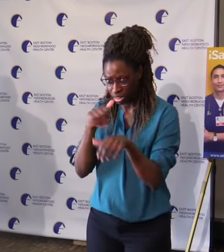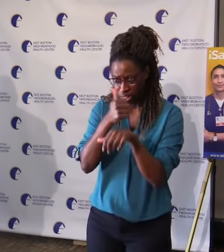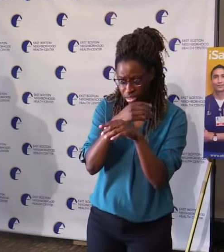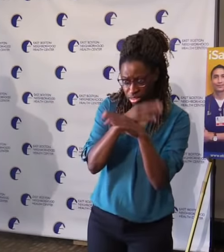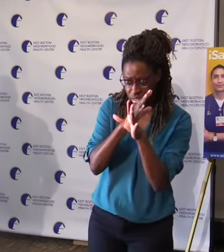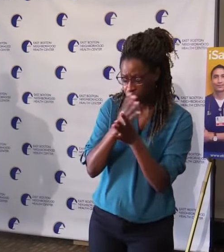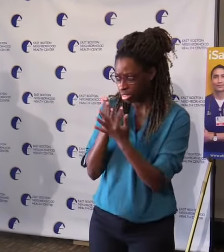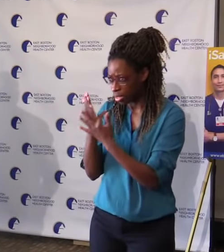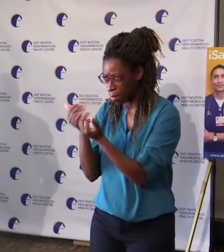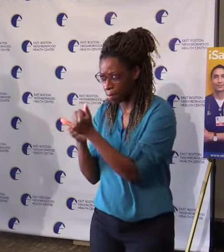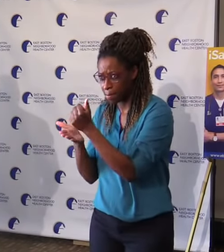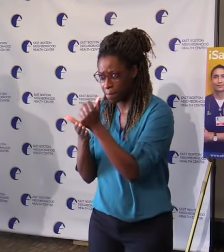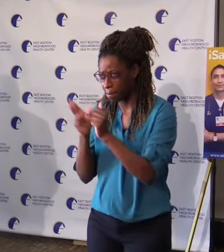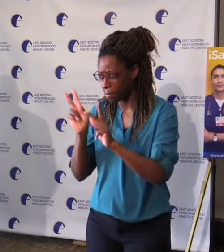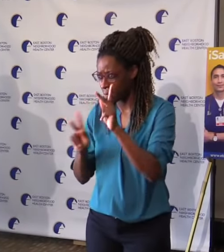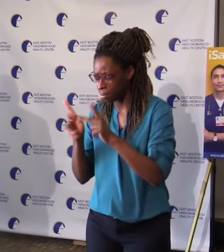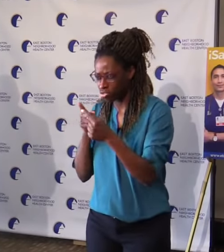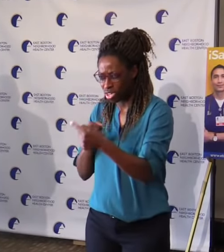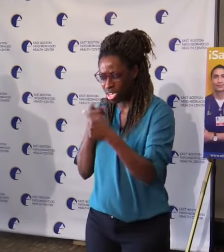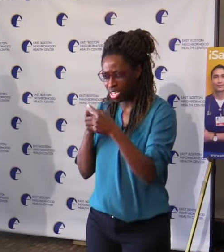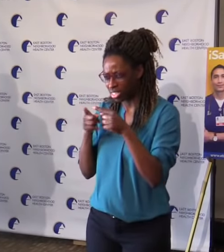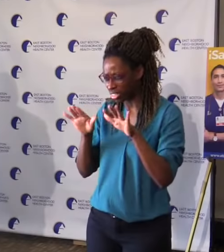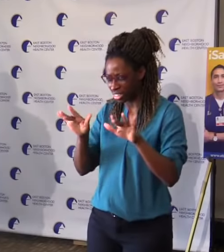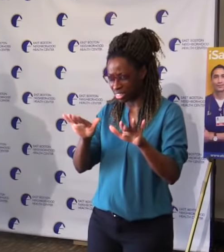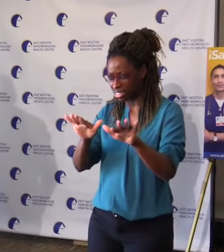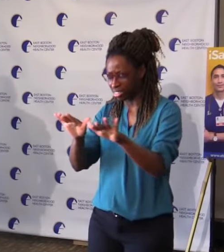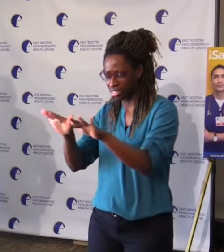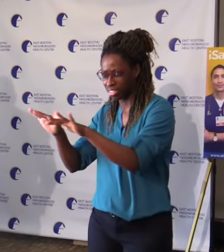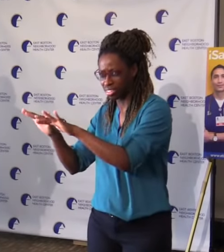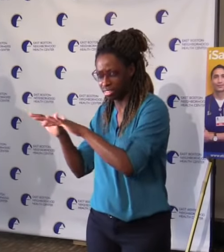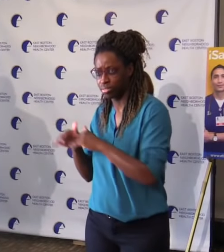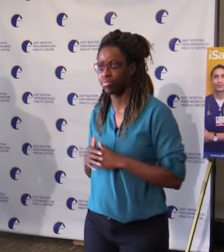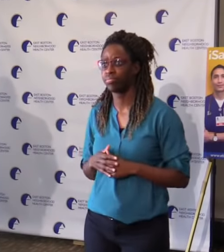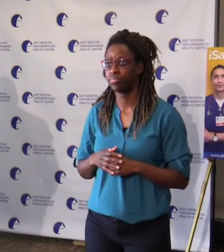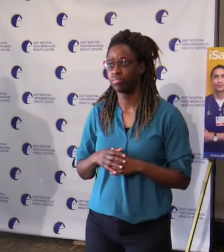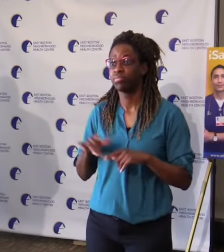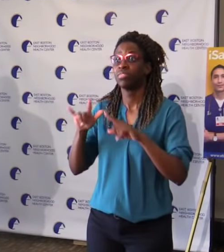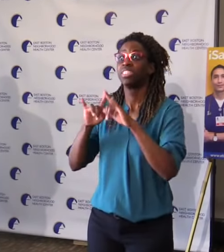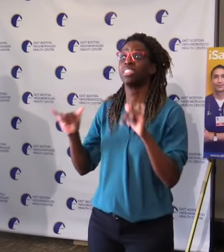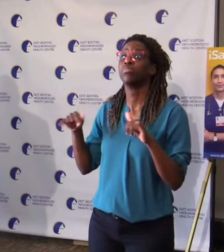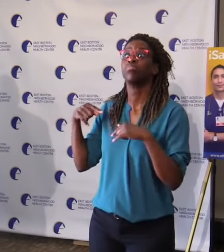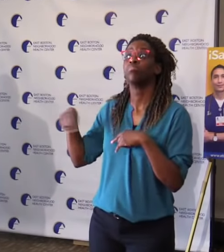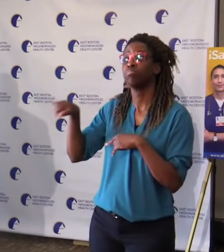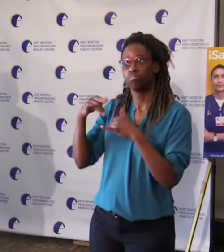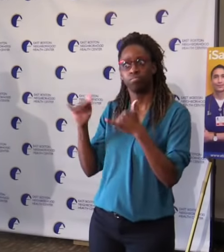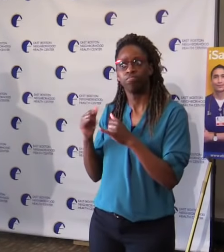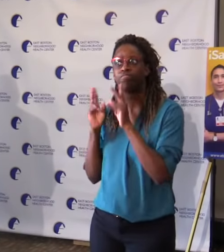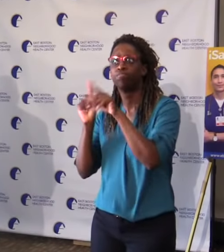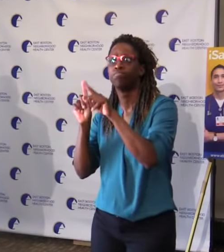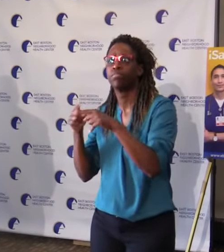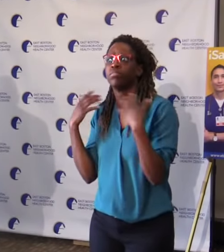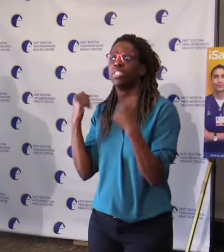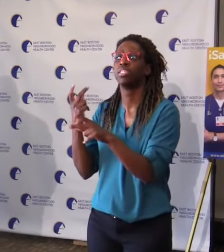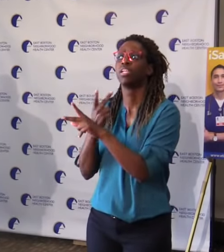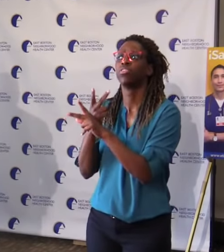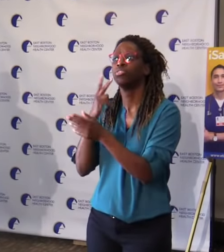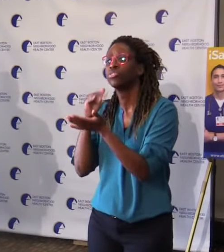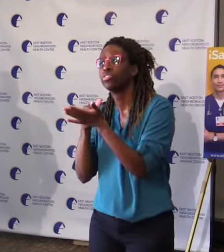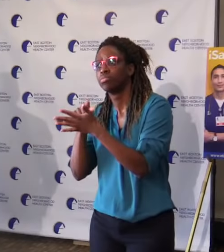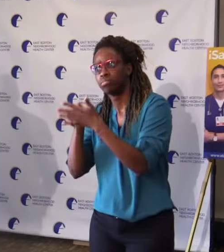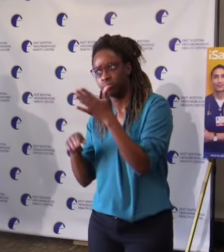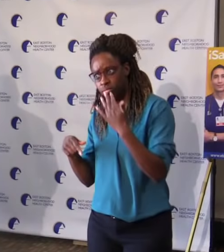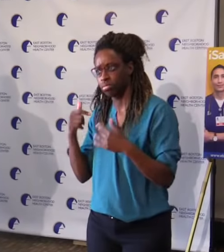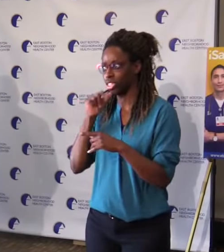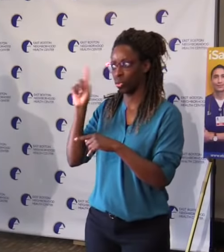health care needs, like we always do. That means providing high-quality care while also acknowledging the realities of our patients'